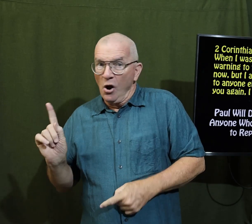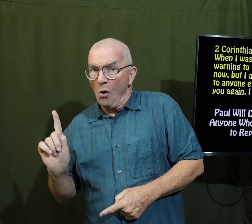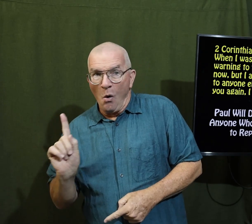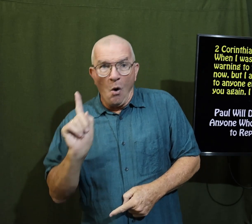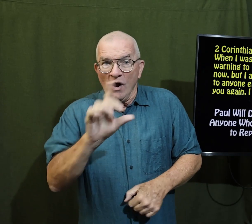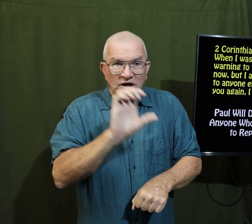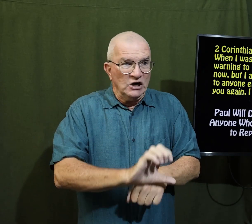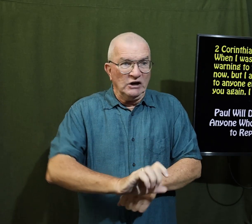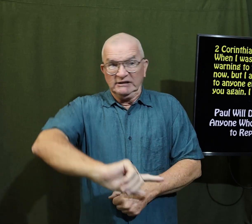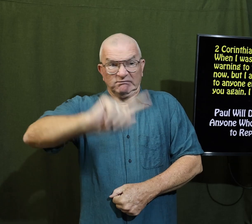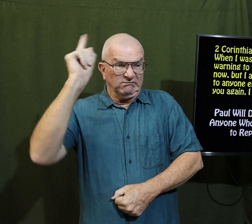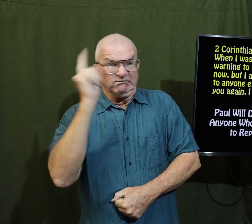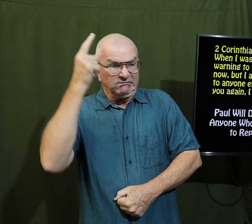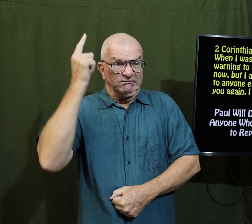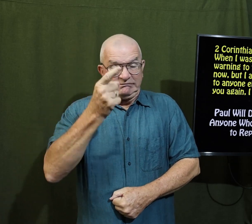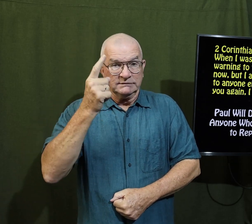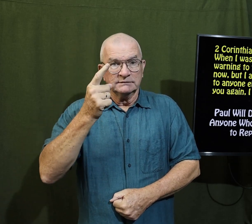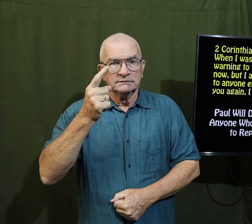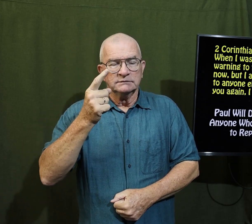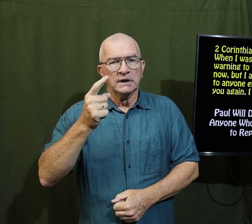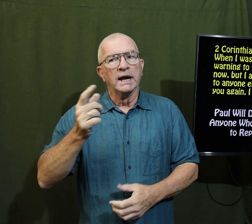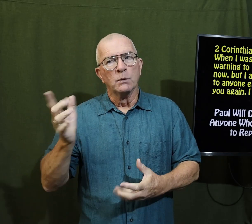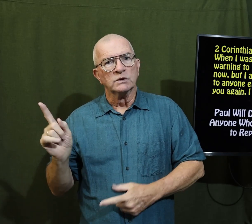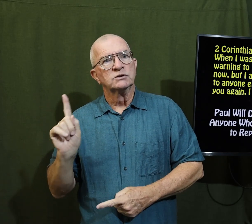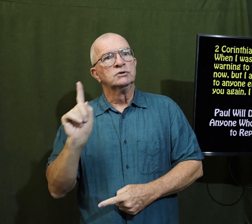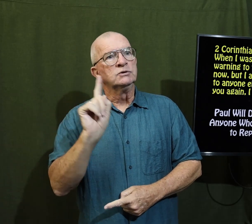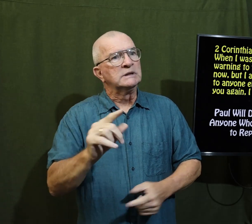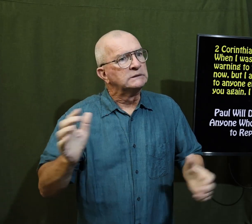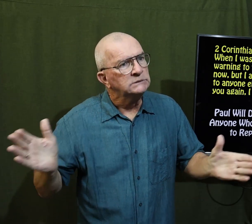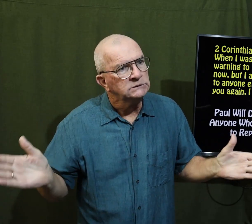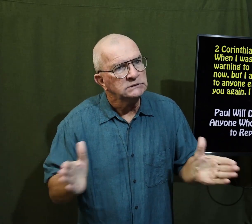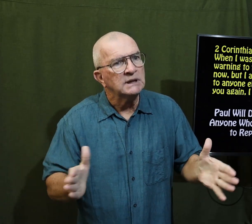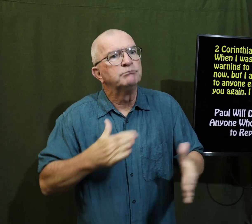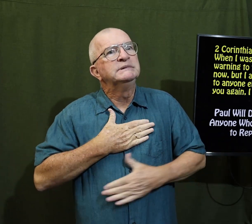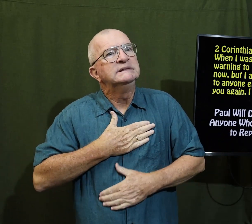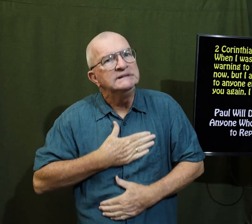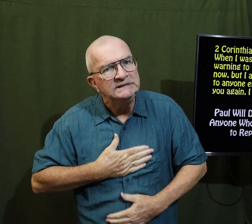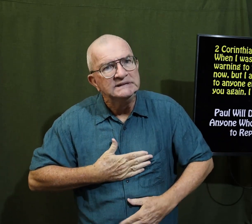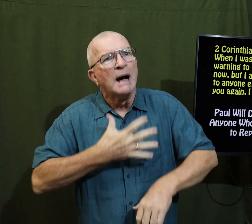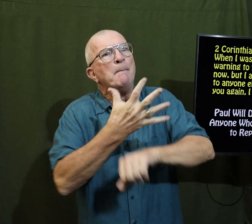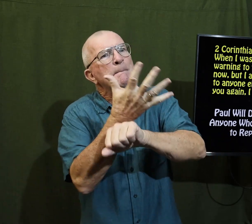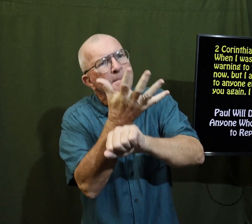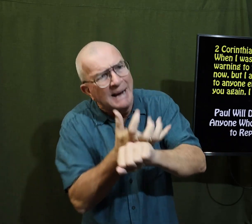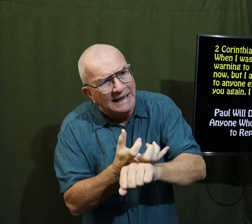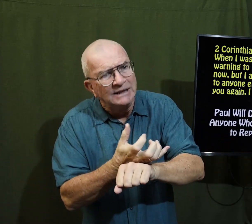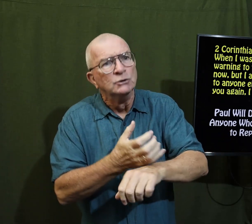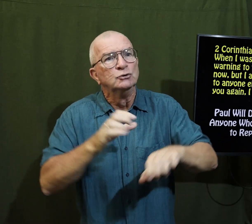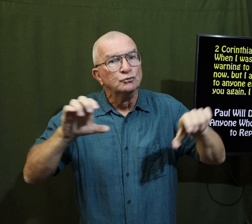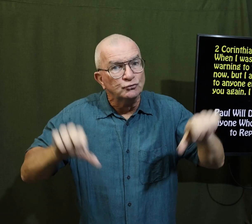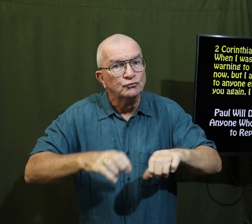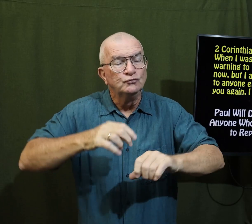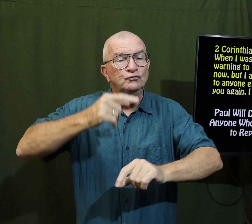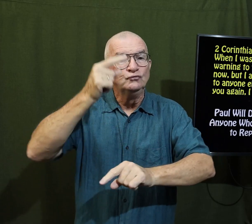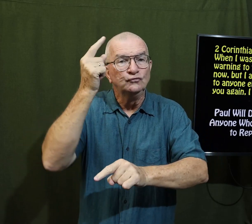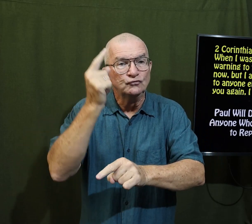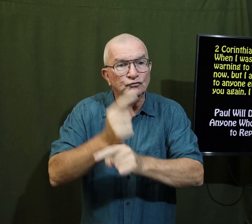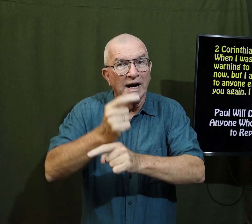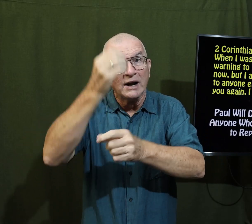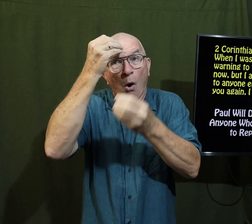He doesn't want to go to the church to rebuke them. He wants to go to encourage them to please begging them to do right